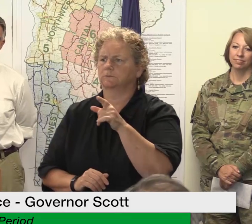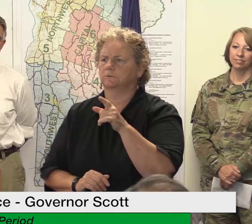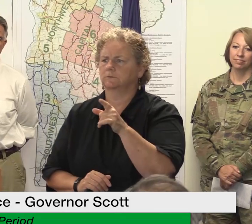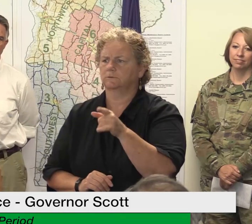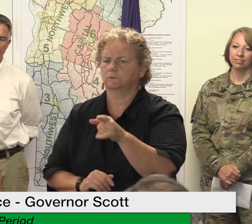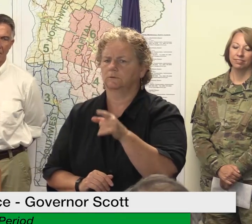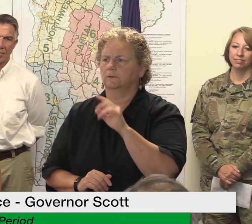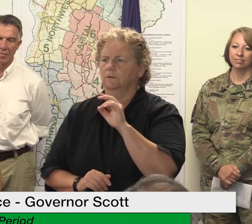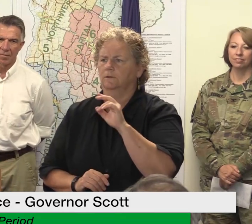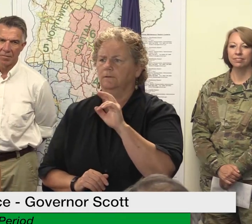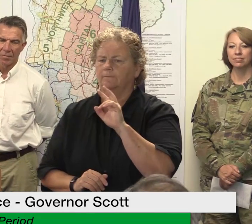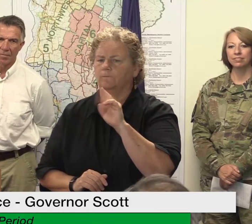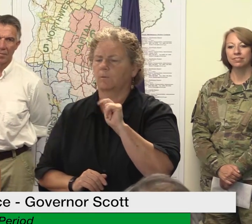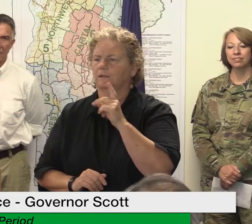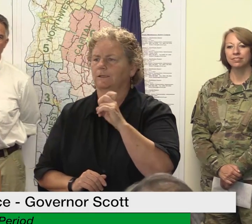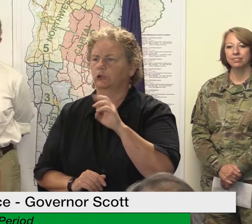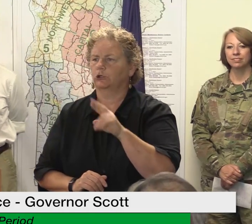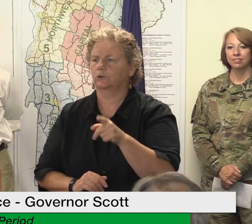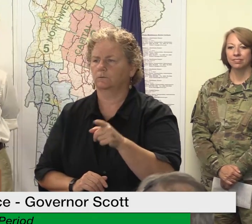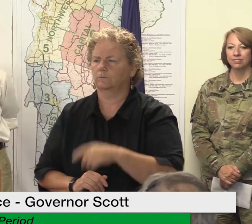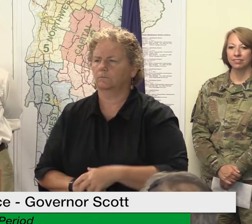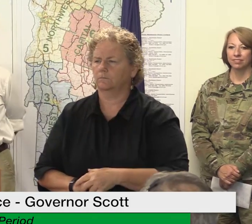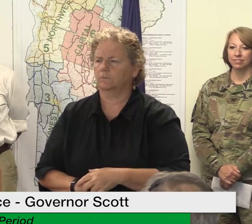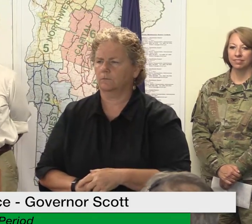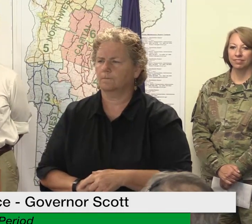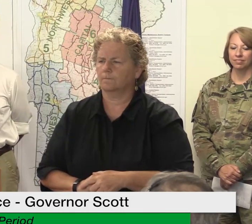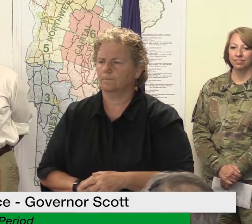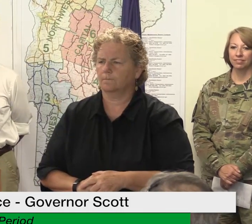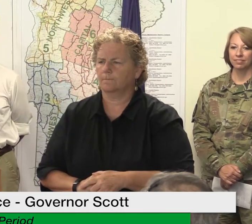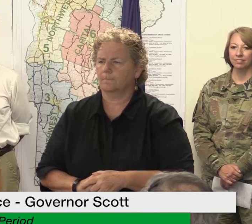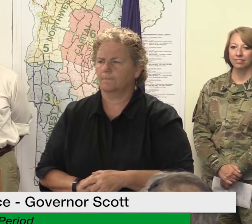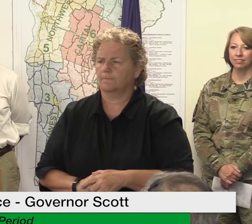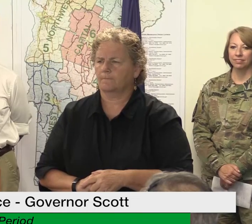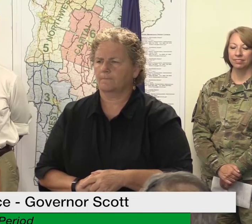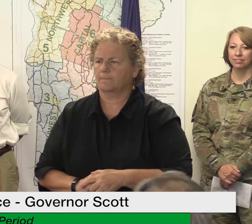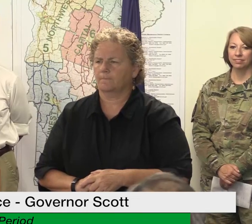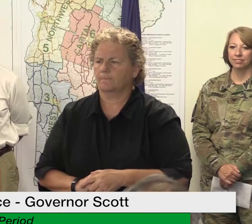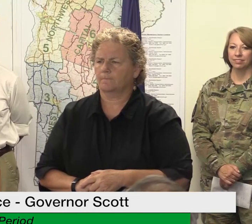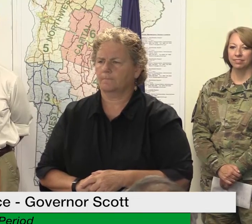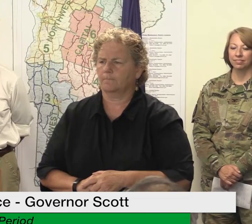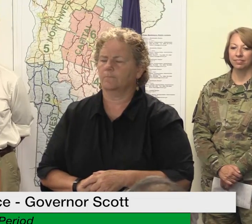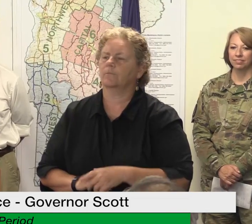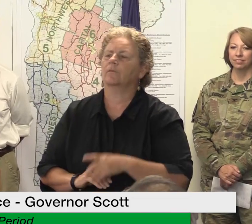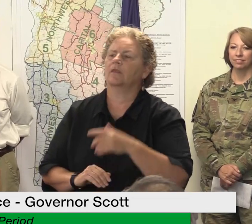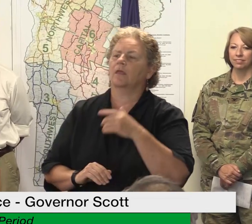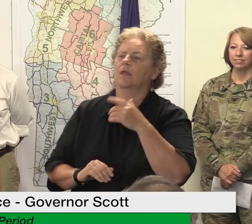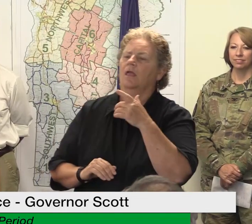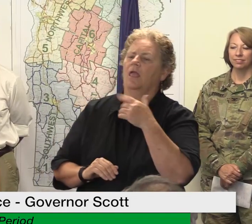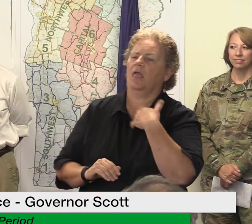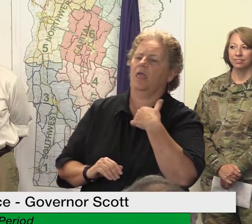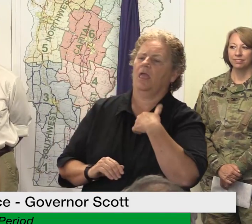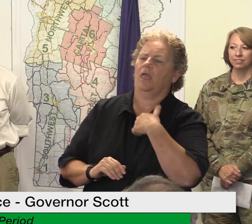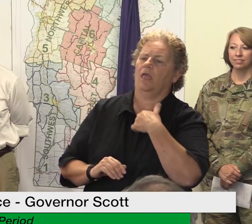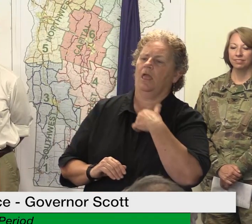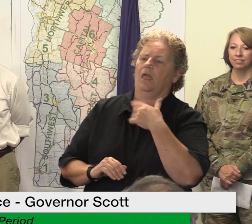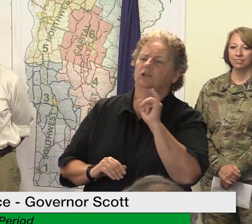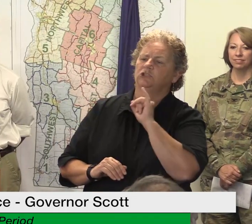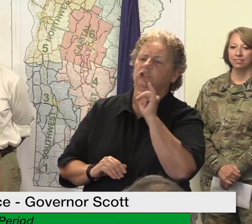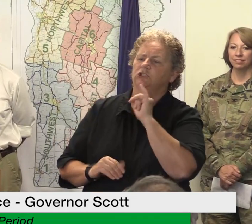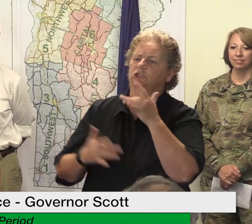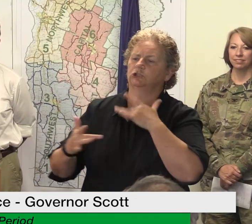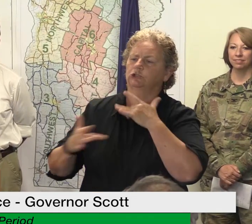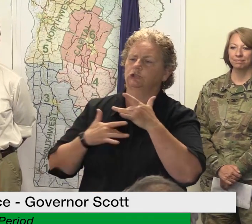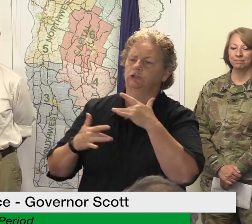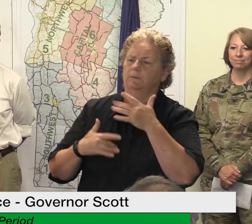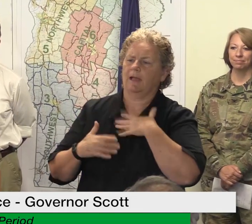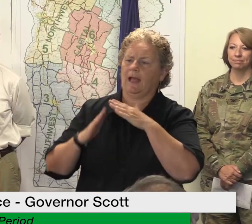up after the fact and they don't even know how much money they could qualify for from fema and so do you have